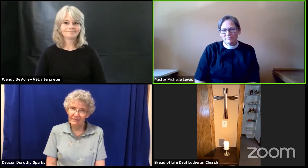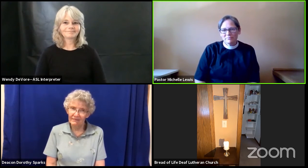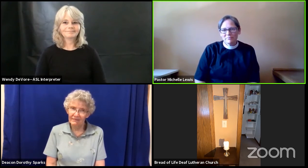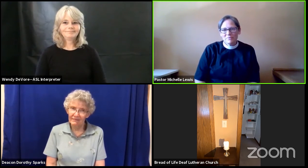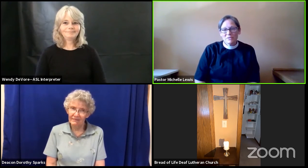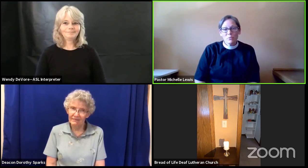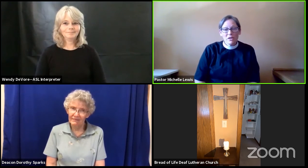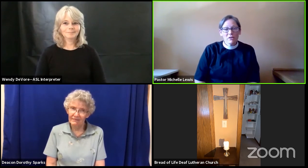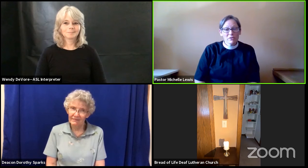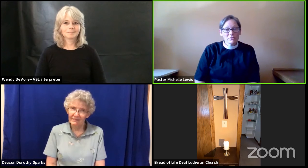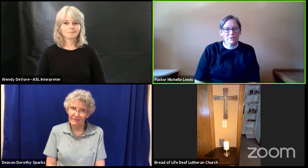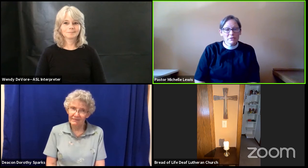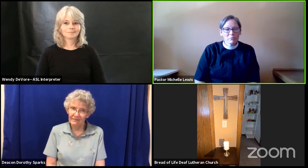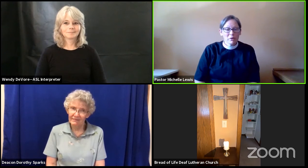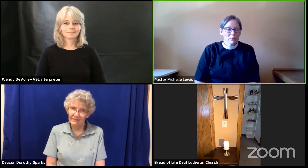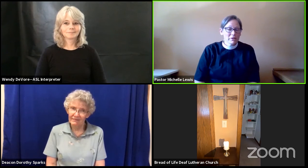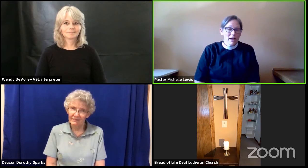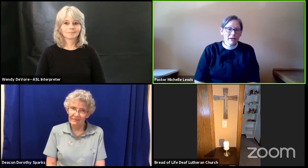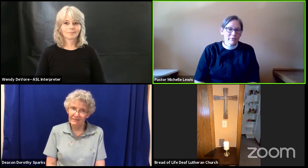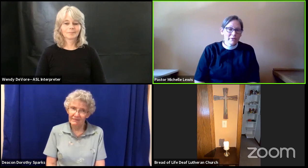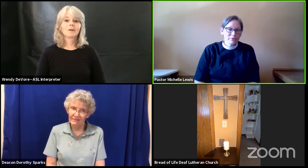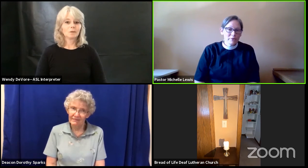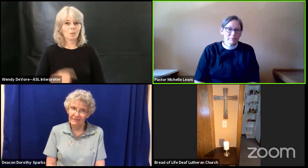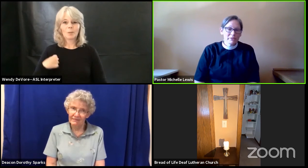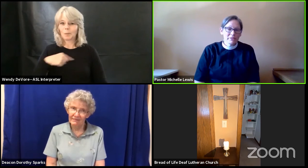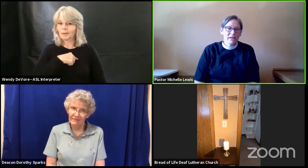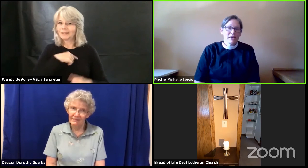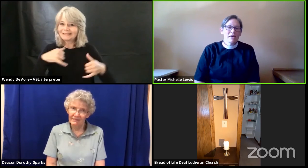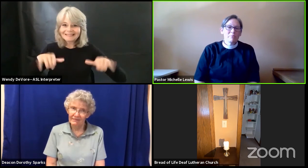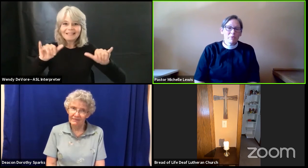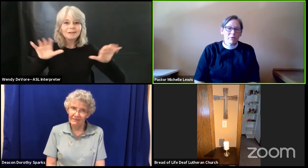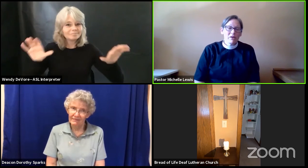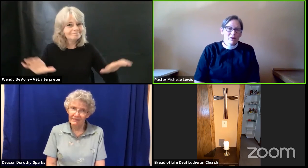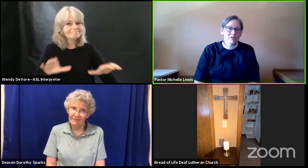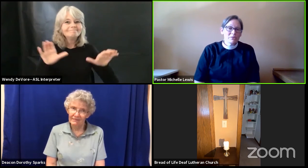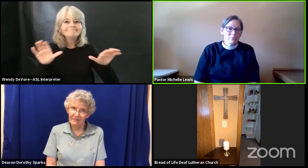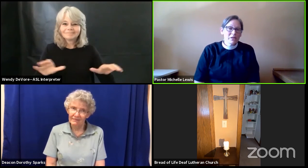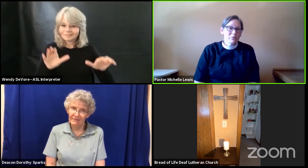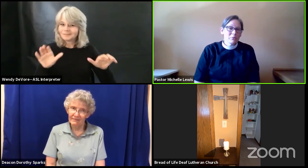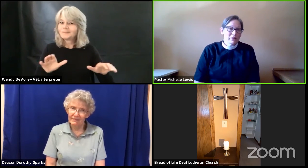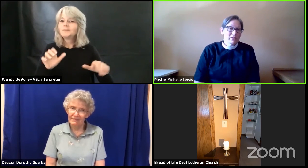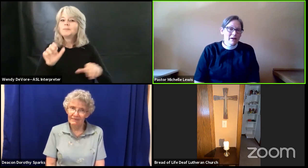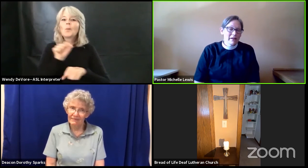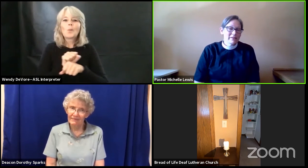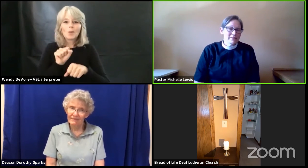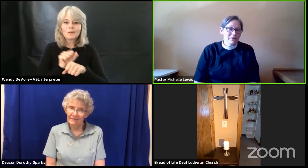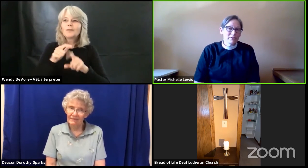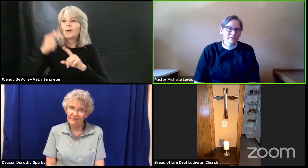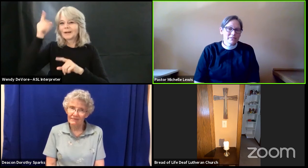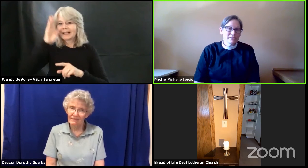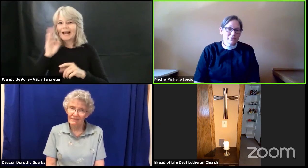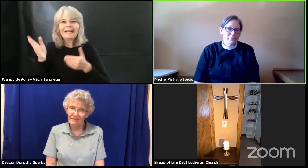so we are doing the work we're not going to our building but we are doing the work god has called us to do